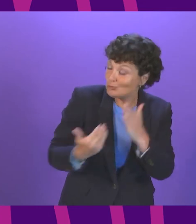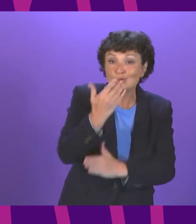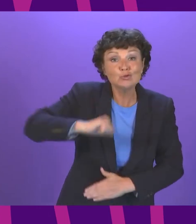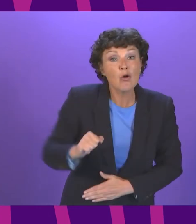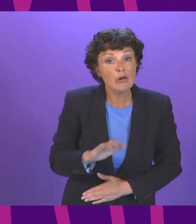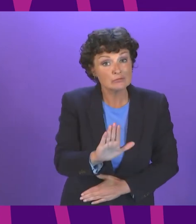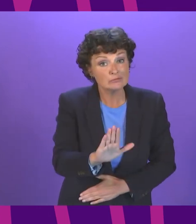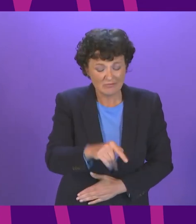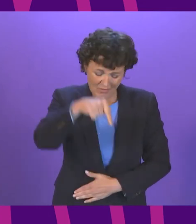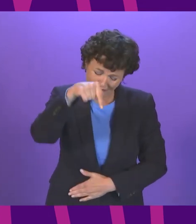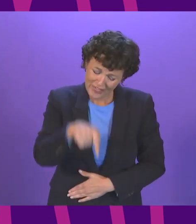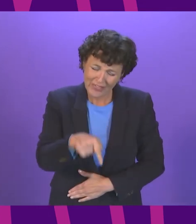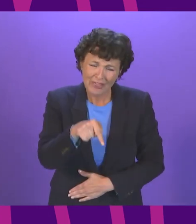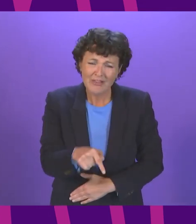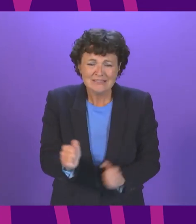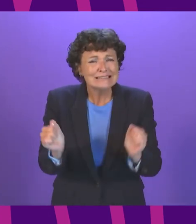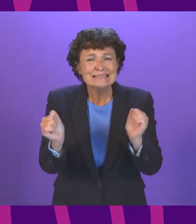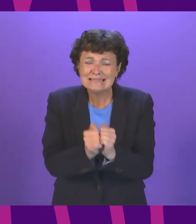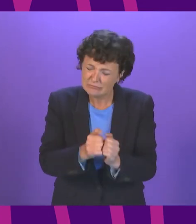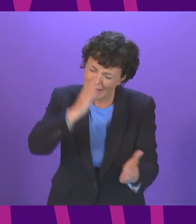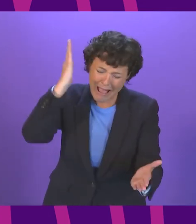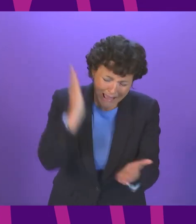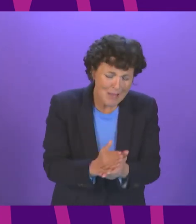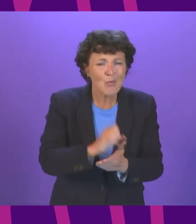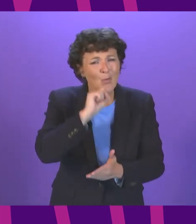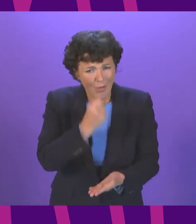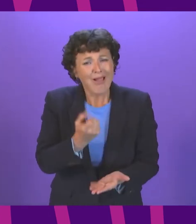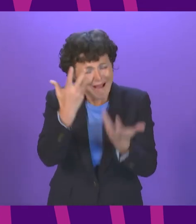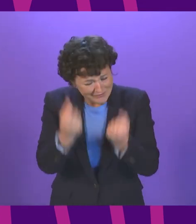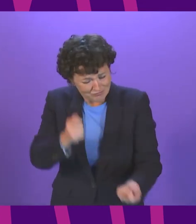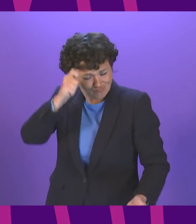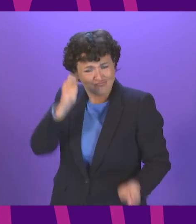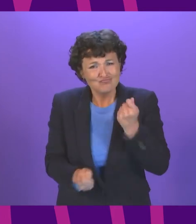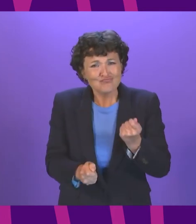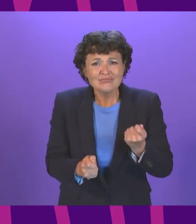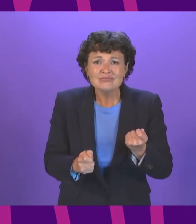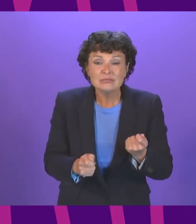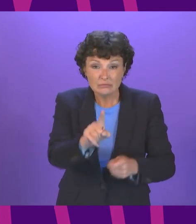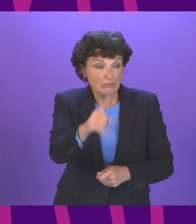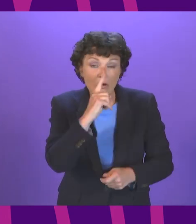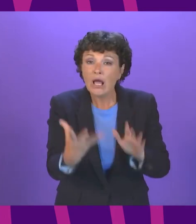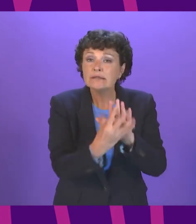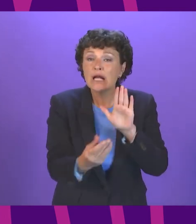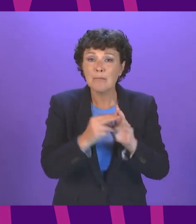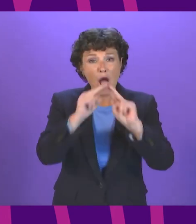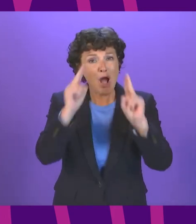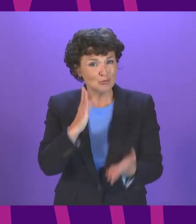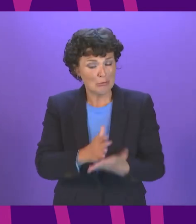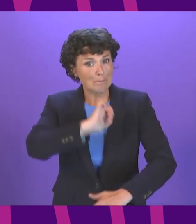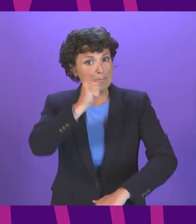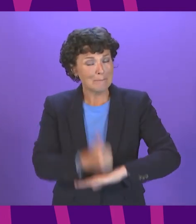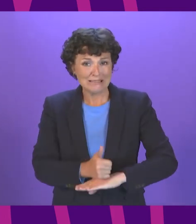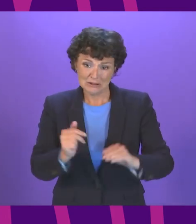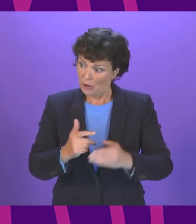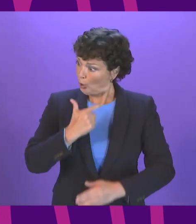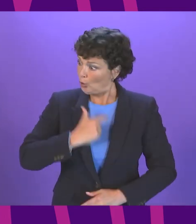this deal will deliver transformative change take housing a basic human right but it's a